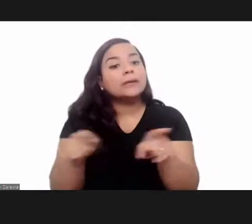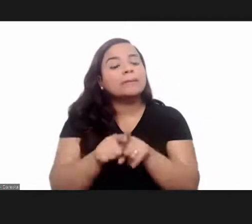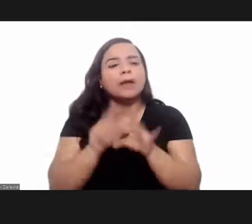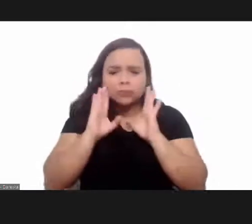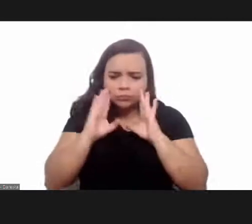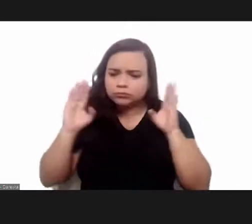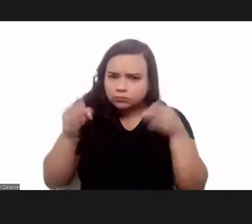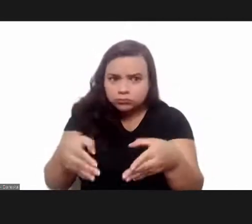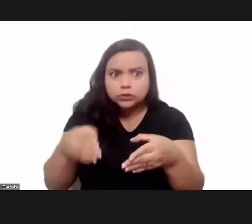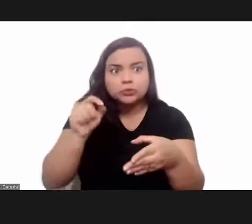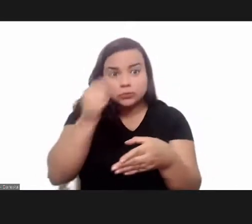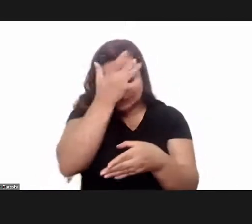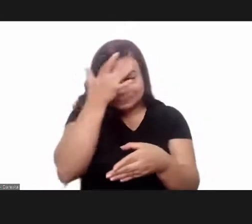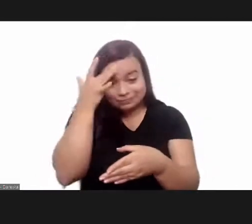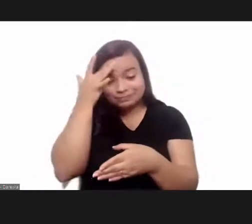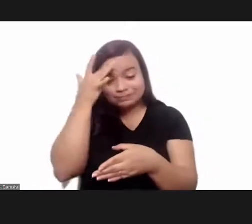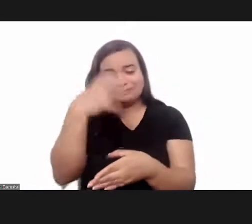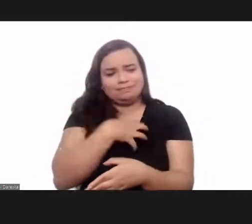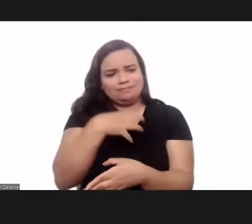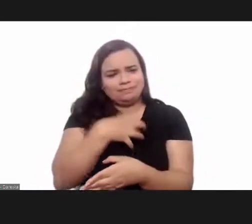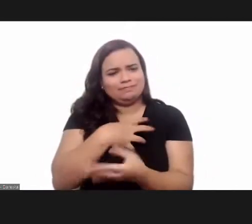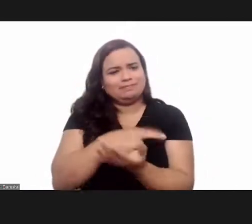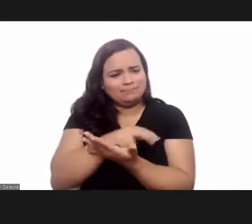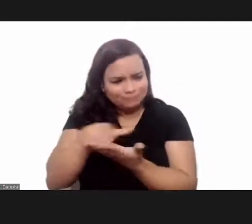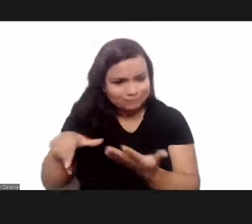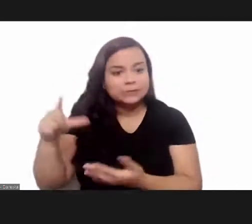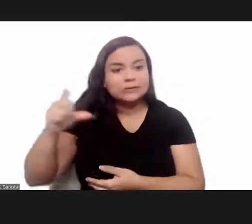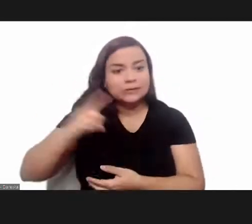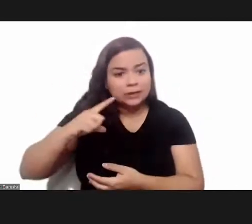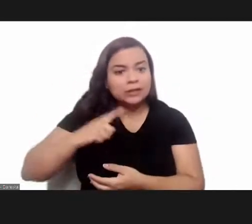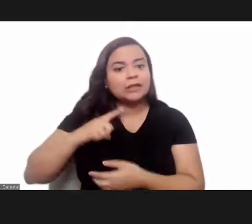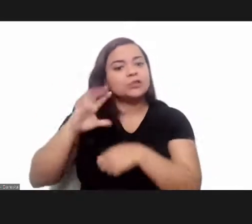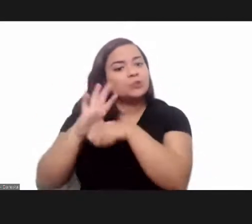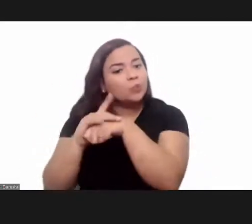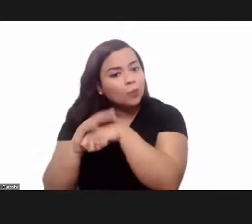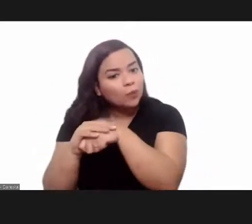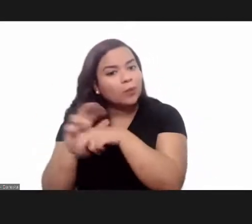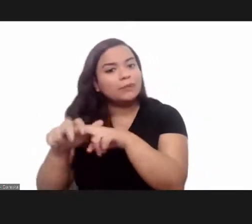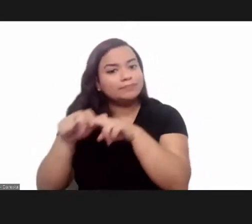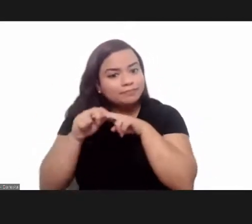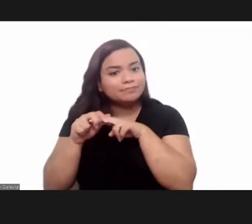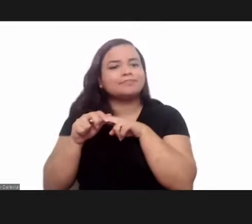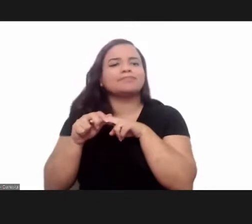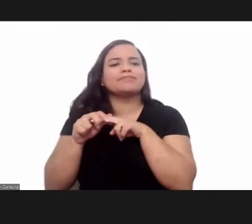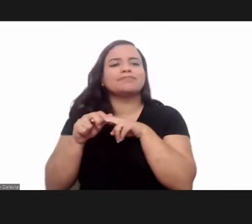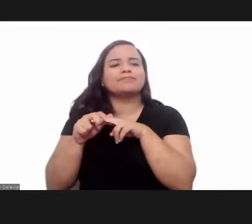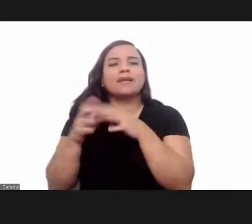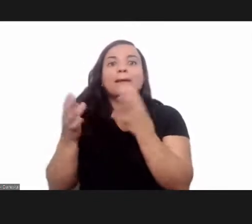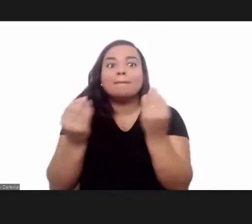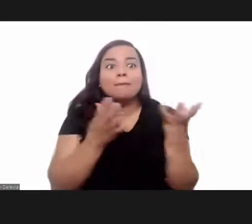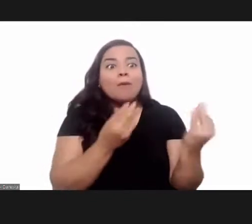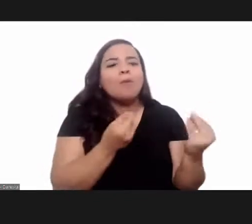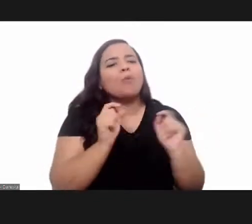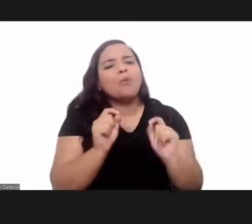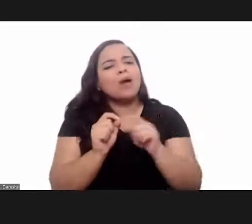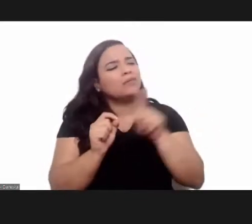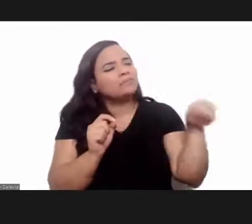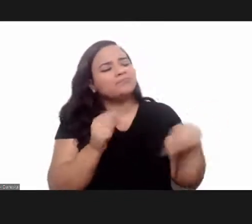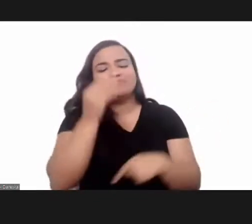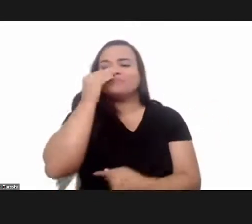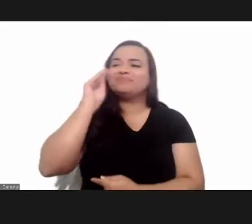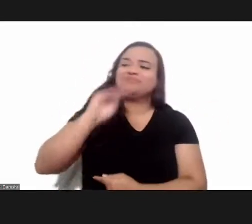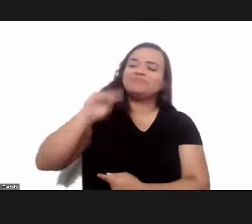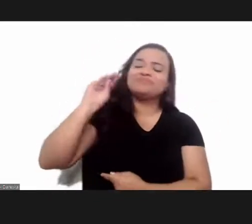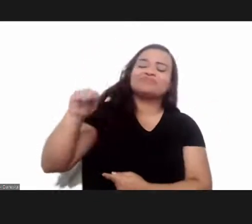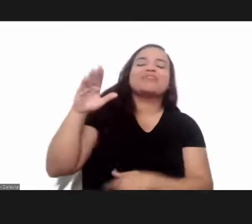with a focus on people affected by the disease and by a neglected disease as we